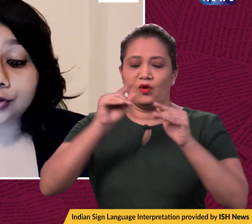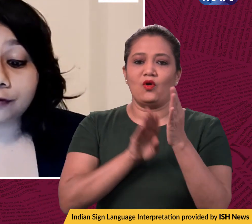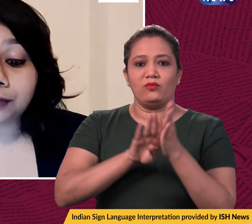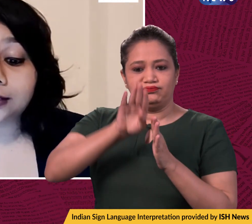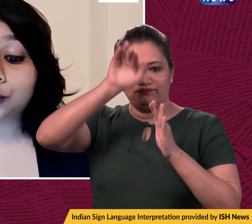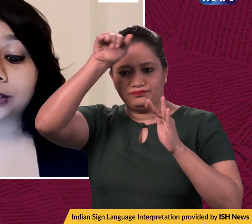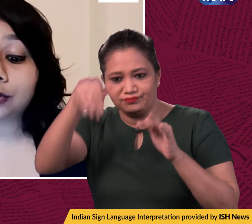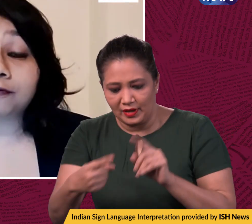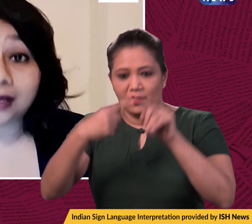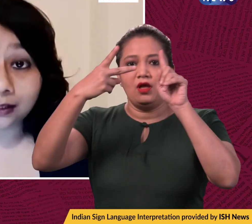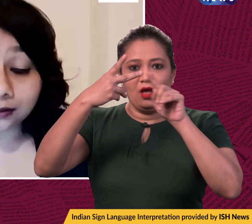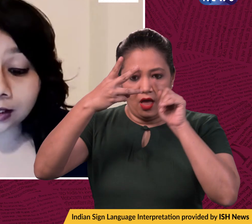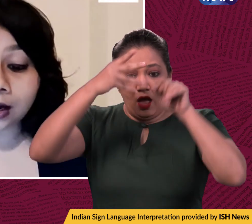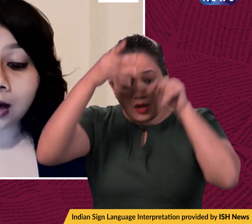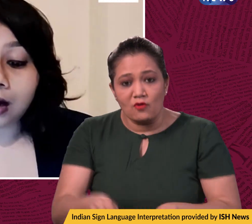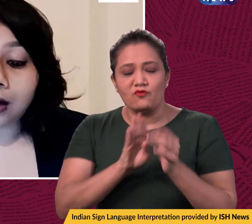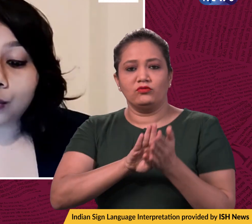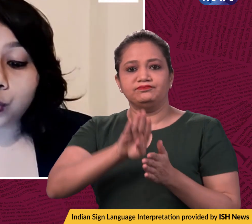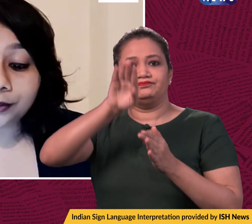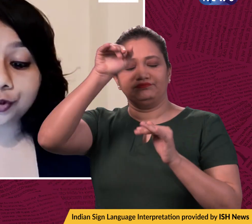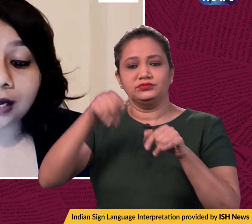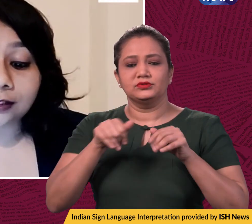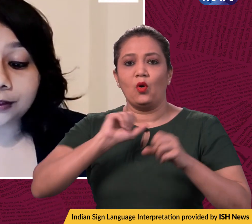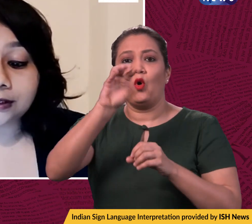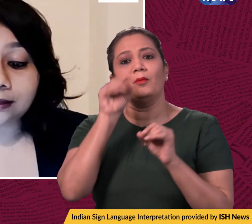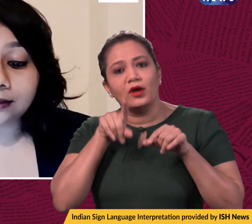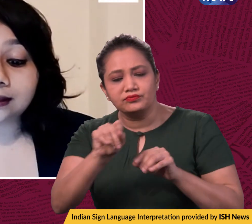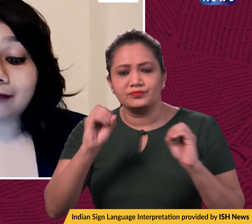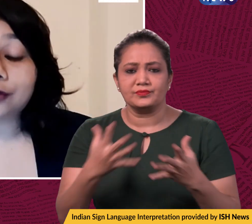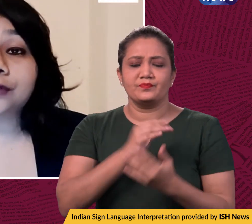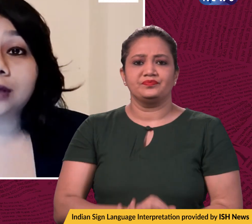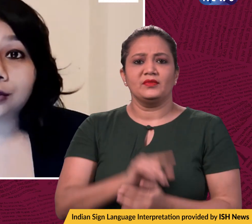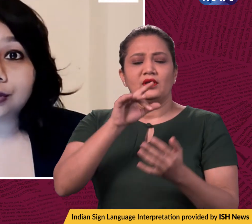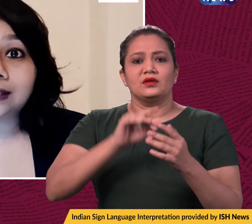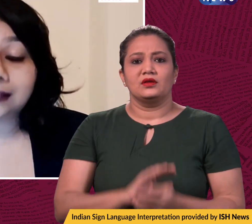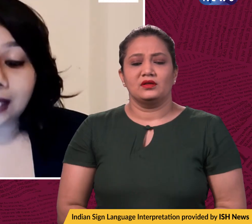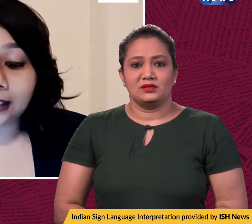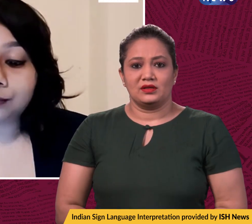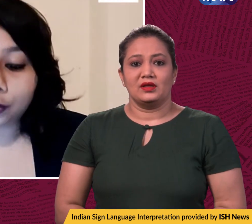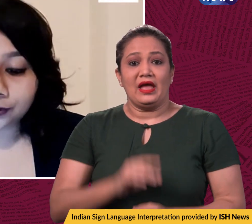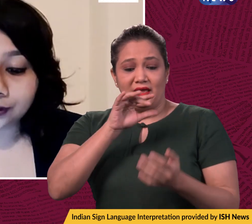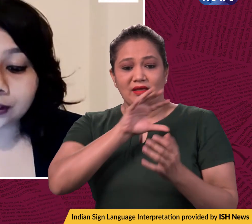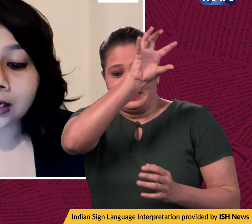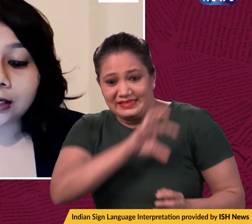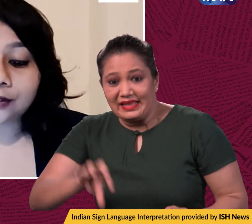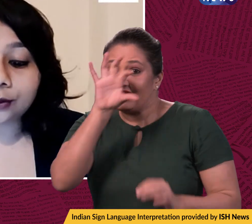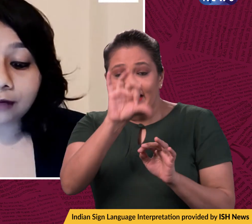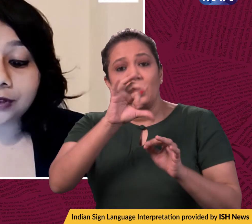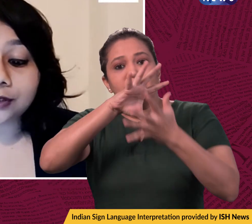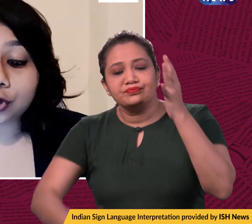driven by the Omicron variant, which has been detected in seven of the country's nine provinces. Now, South Africa's